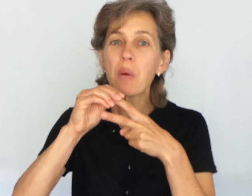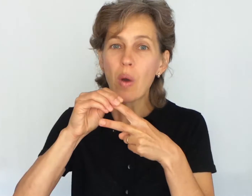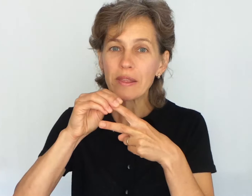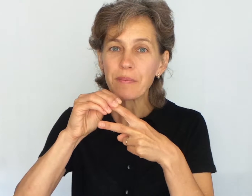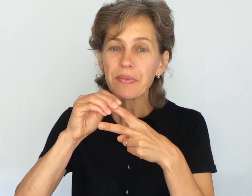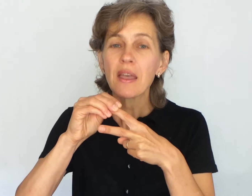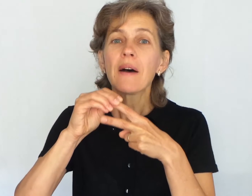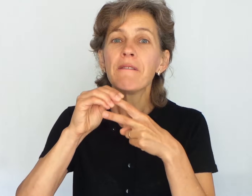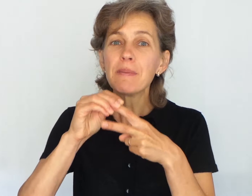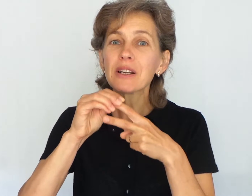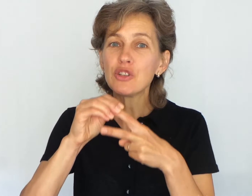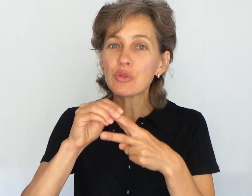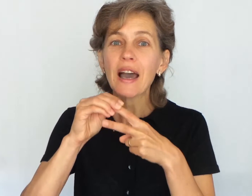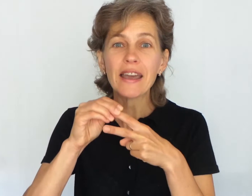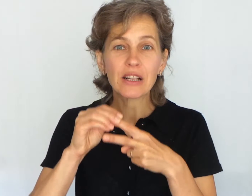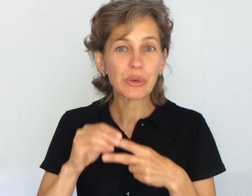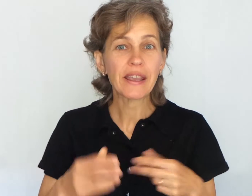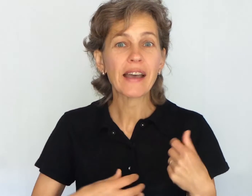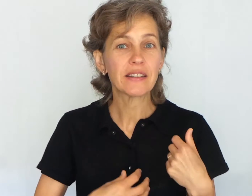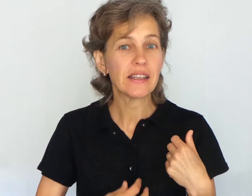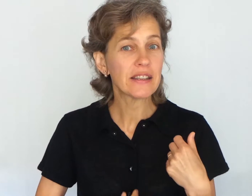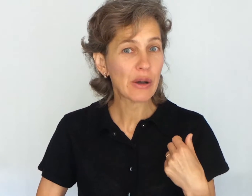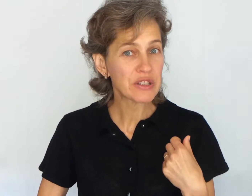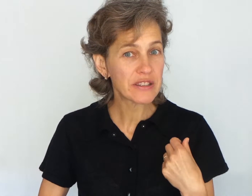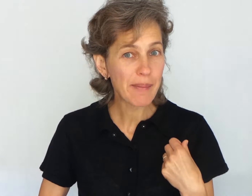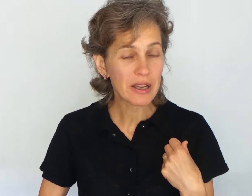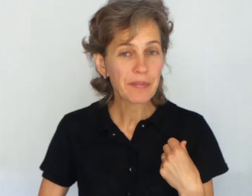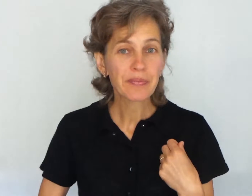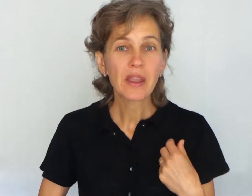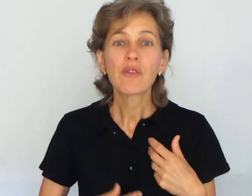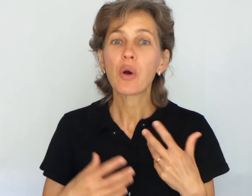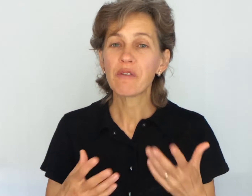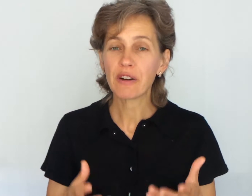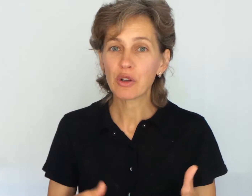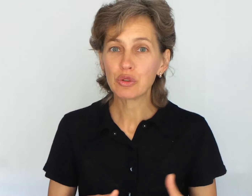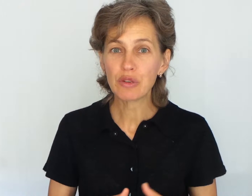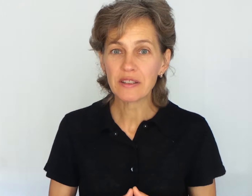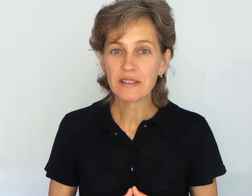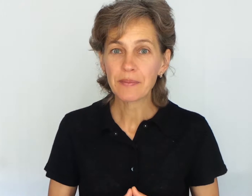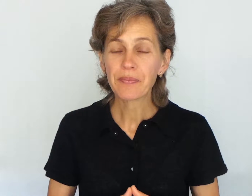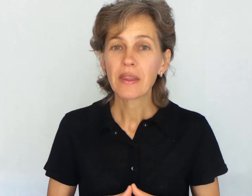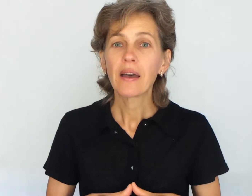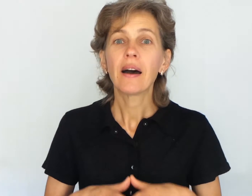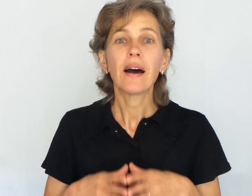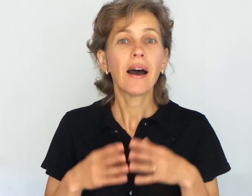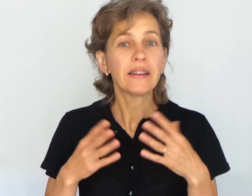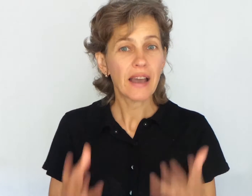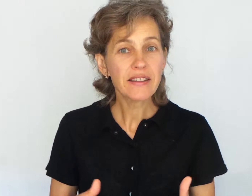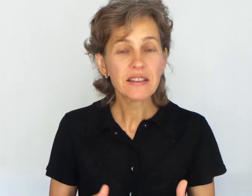one, we produce hydrochloric acid in our stomach for a very good reason. Anti-acids